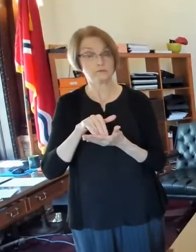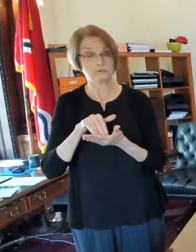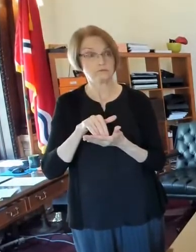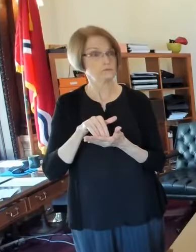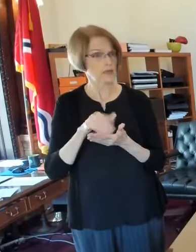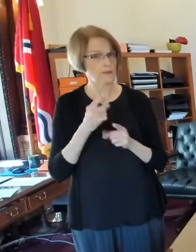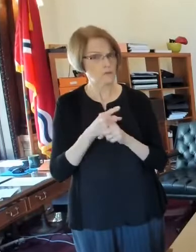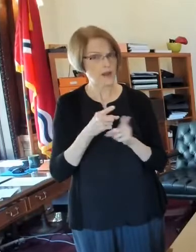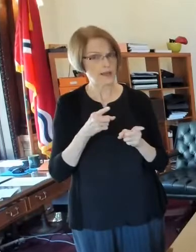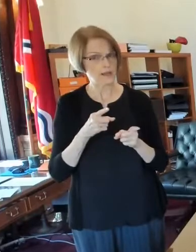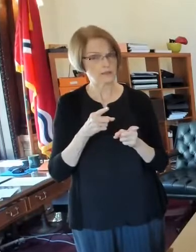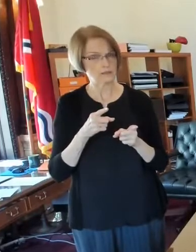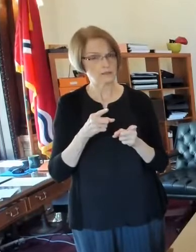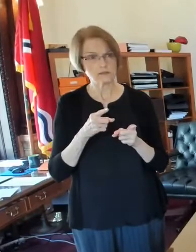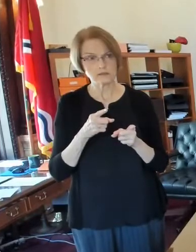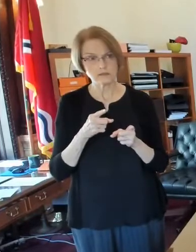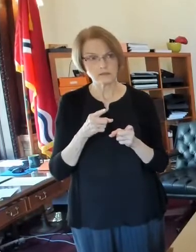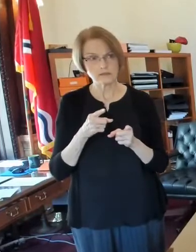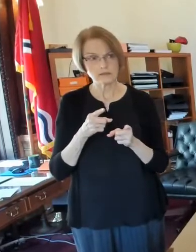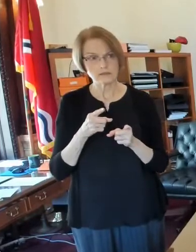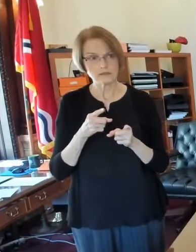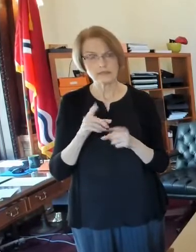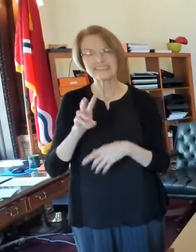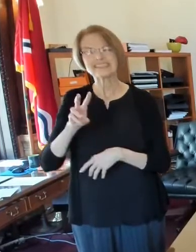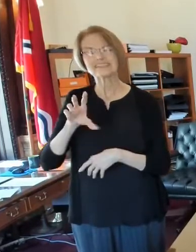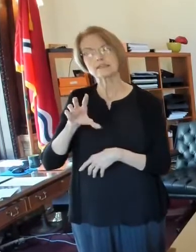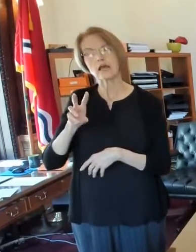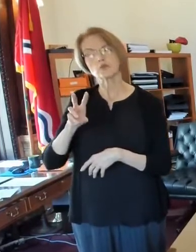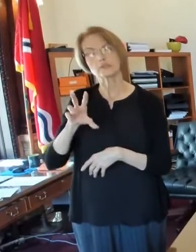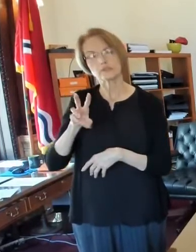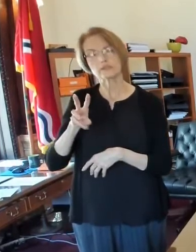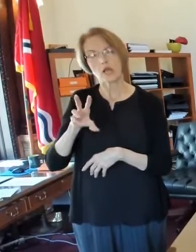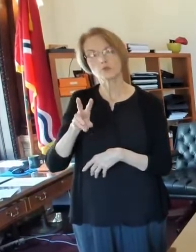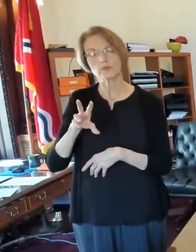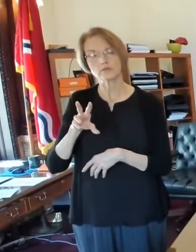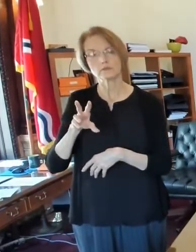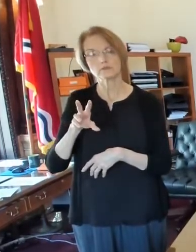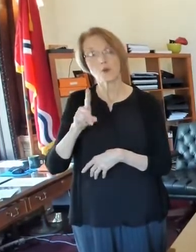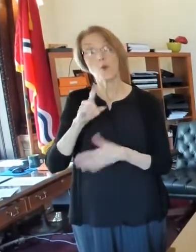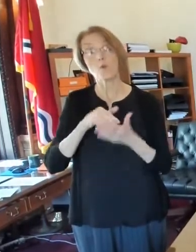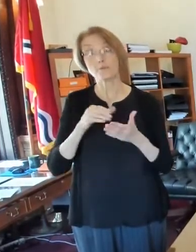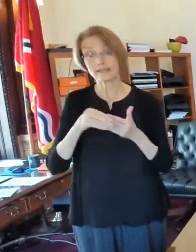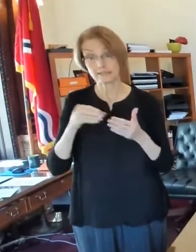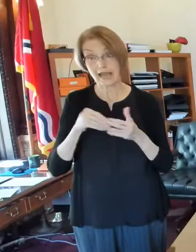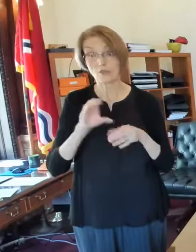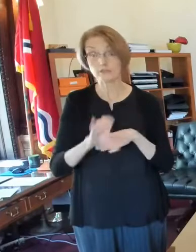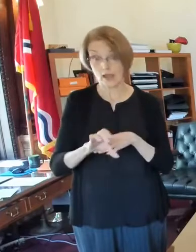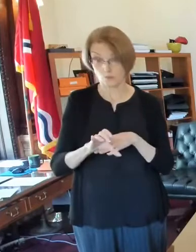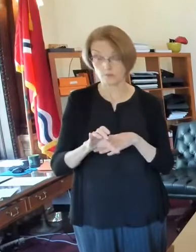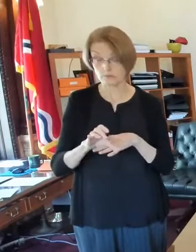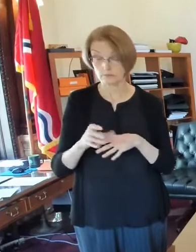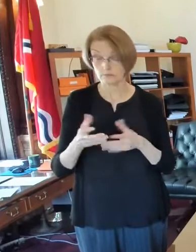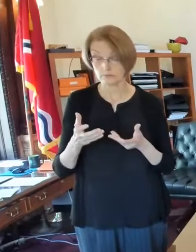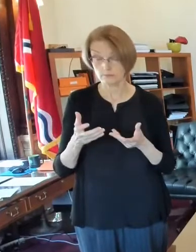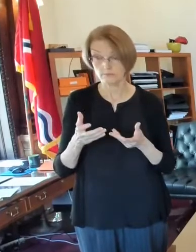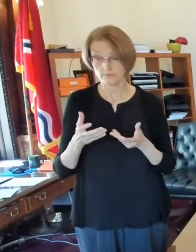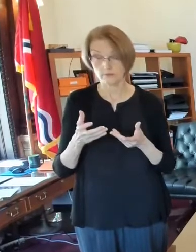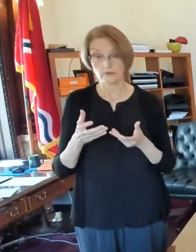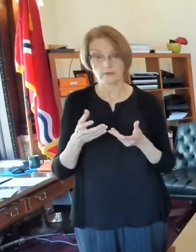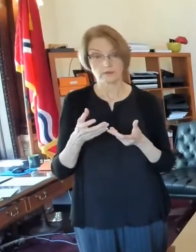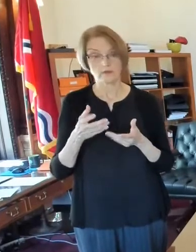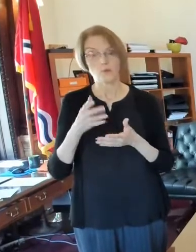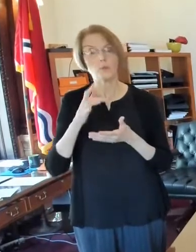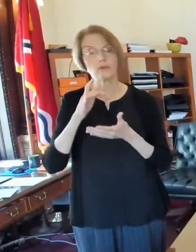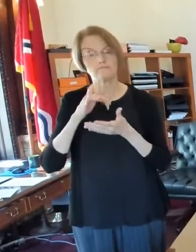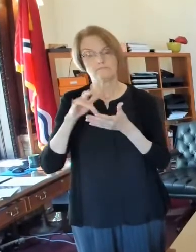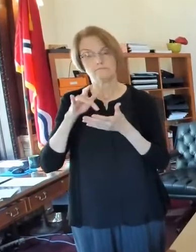Am I right? Units? Uh huh. Six hundred or so. Okay. A million dollars out. Uh, we've paid the